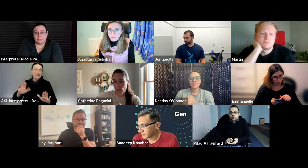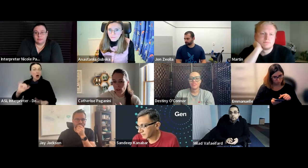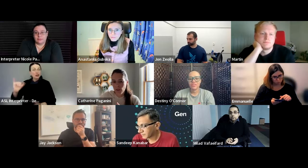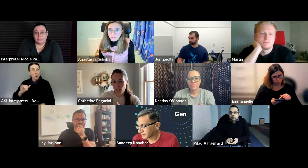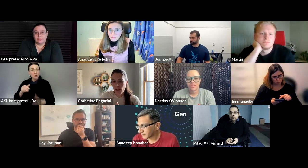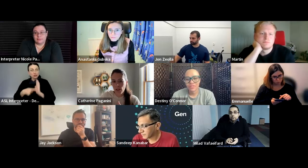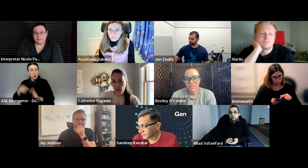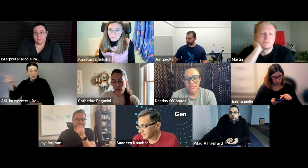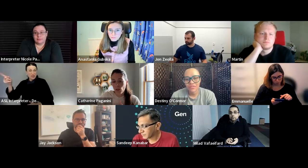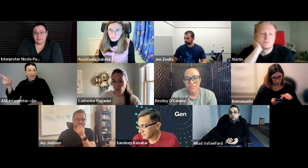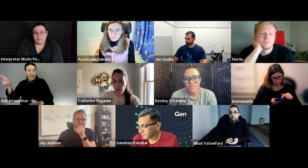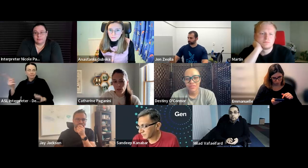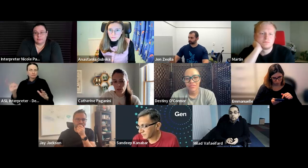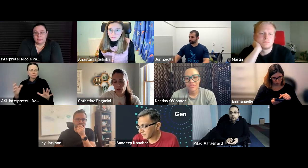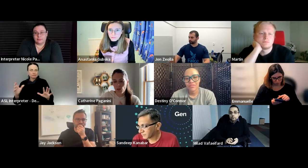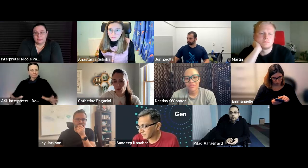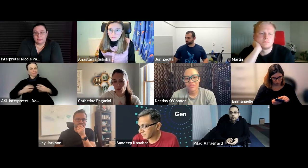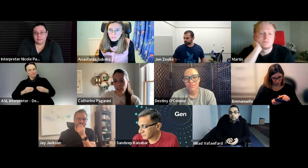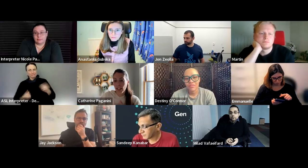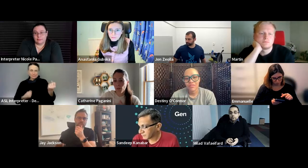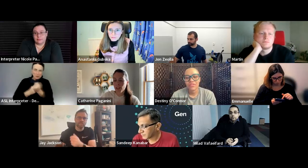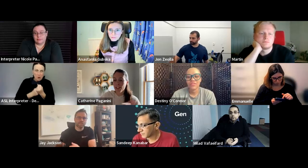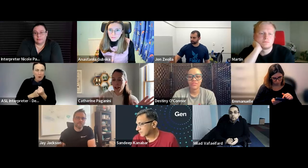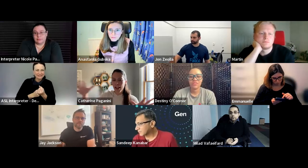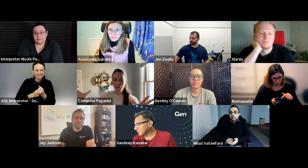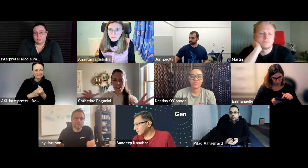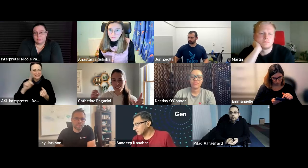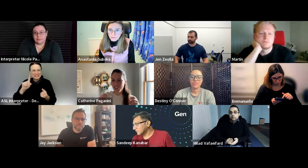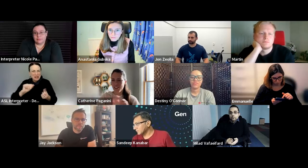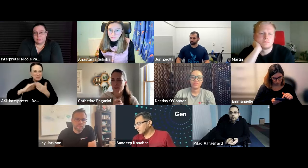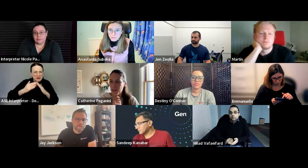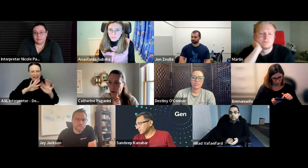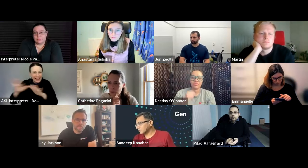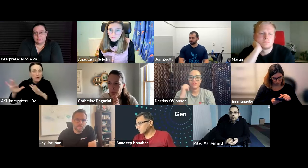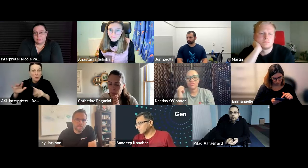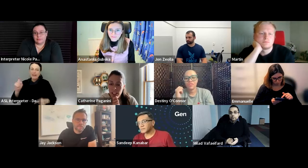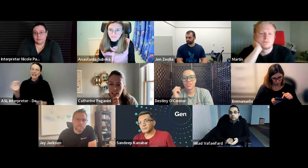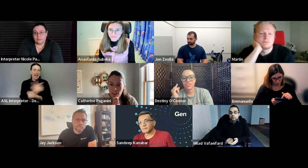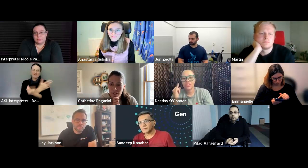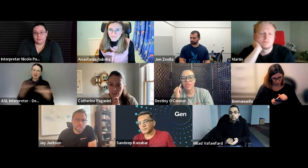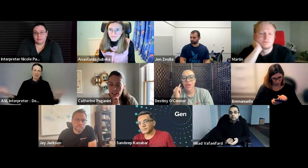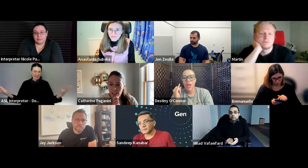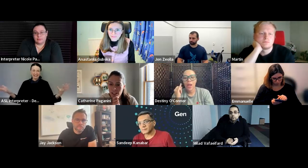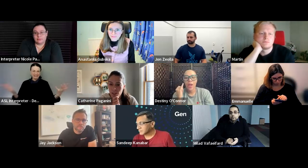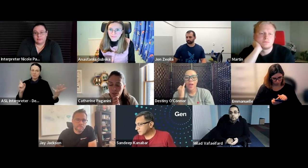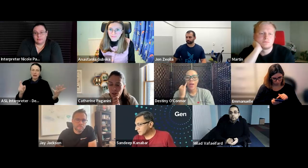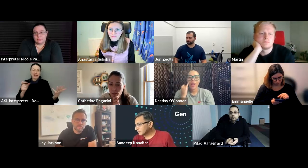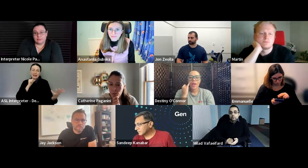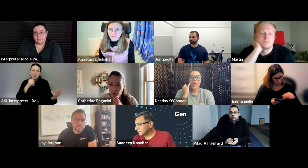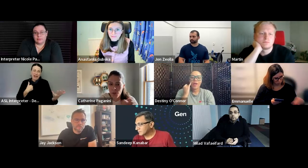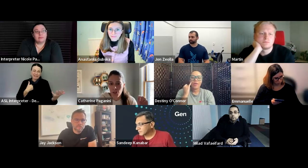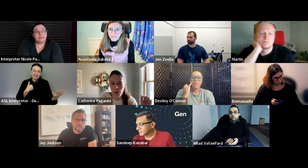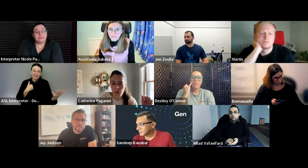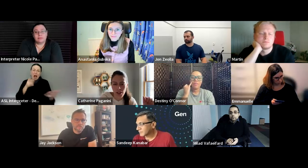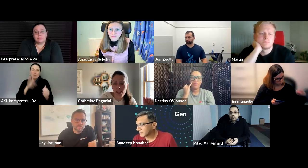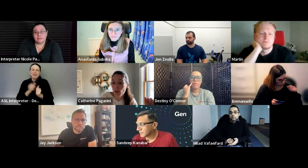from the linux foundation and and the support so i think we need everything um so but yeah i don't have uh i'll